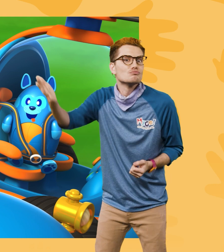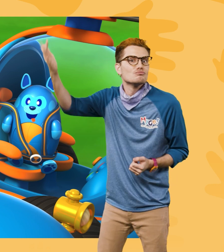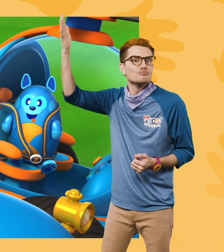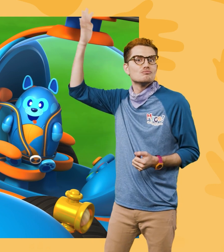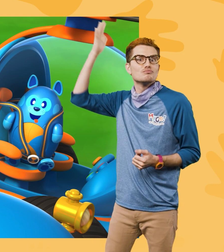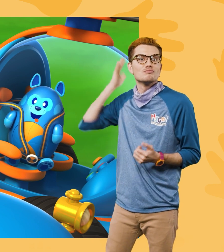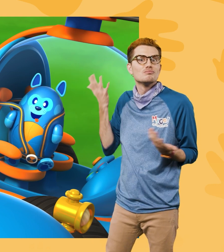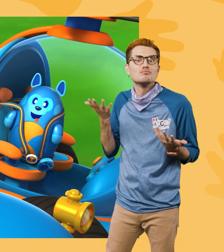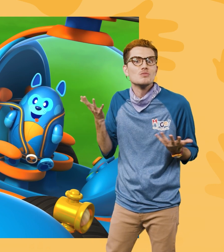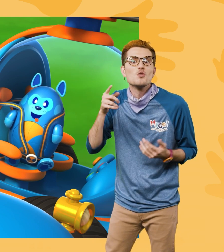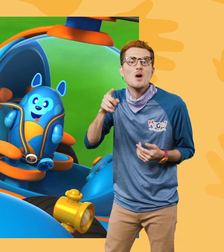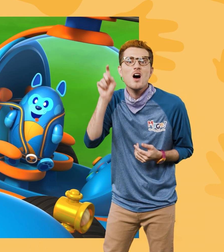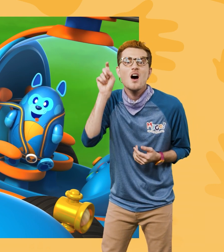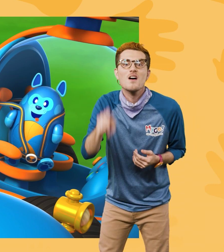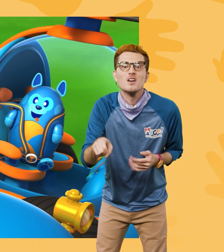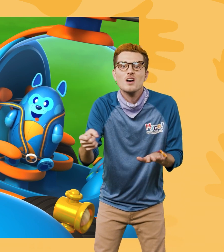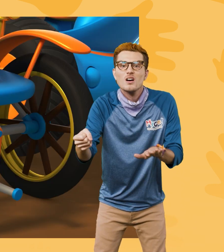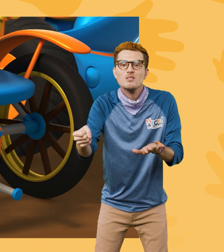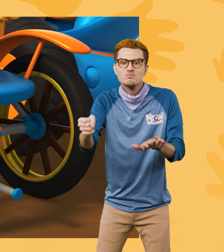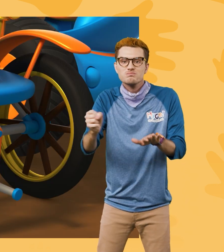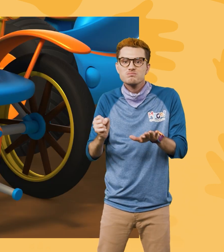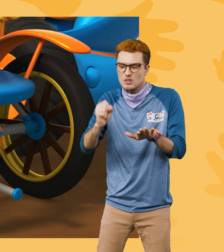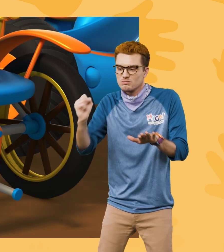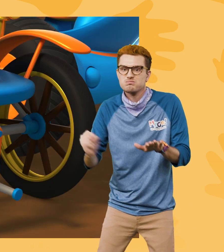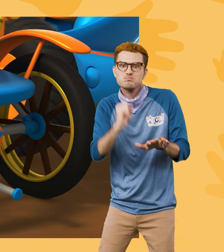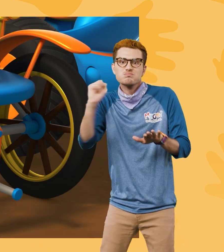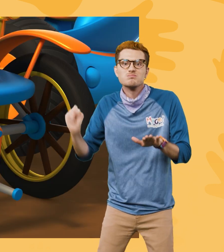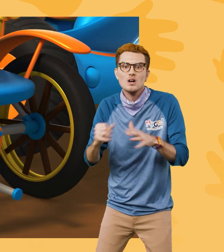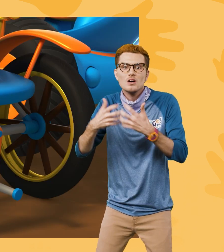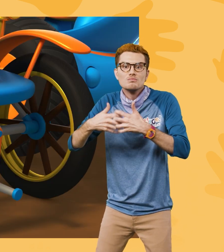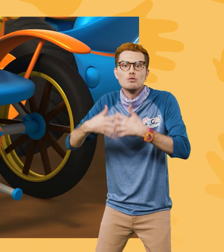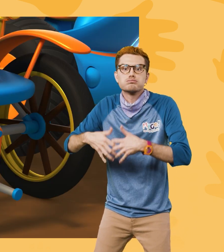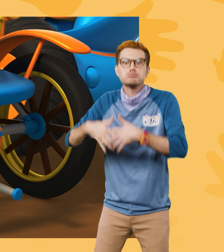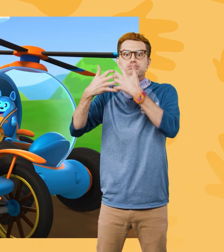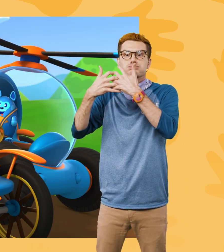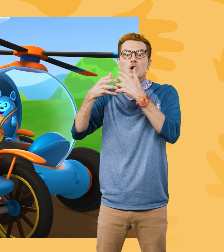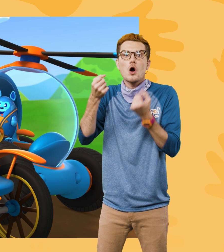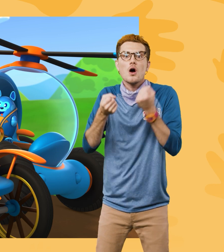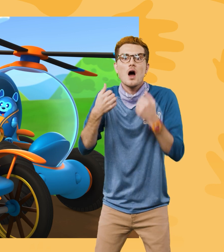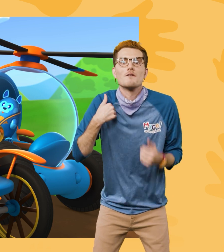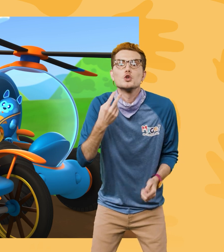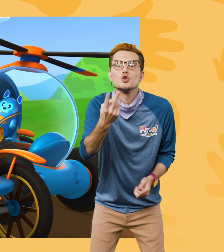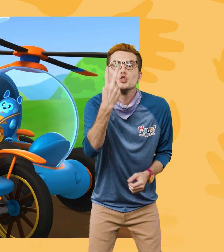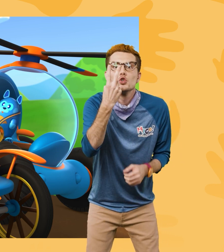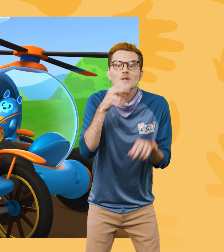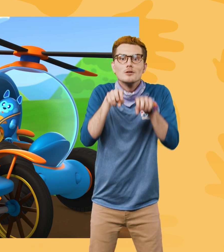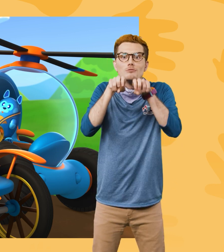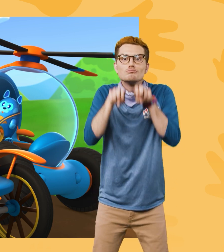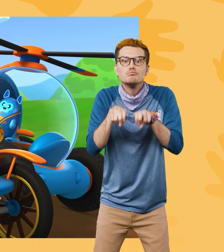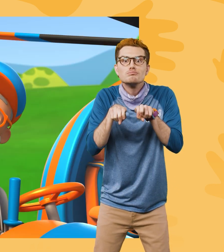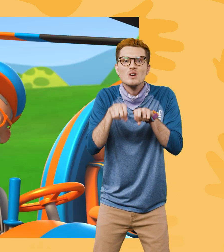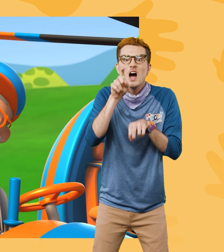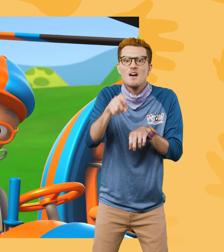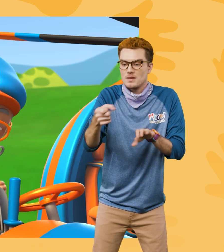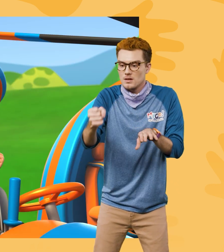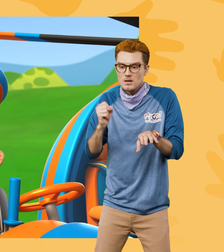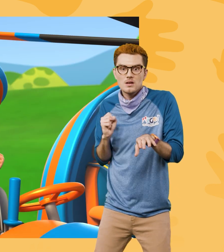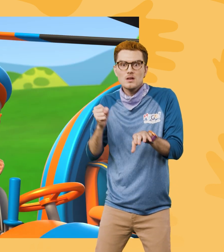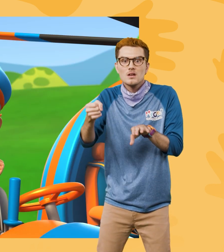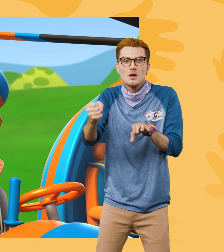What were the first cars like? You had to turn a crank to start it. Cars only had two seats. And you pulled a hand